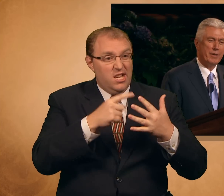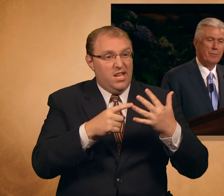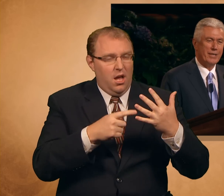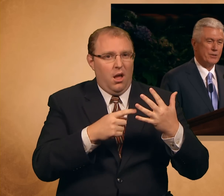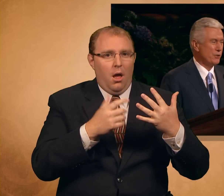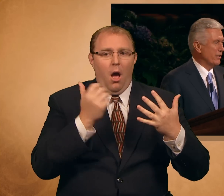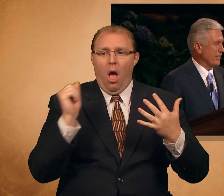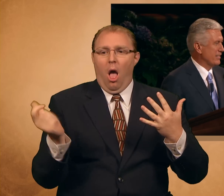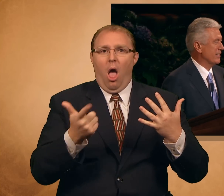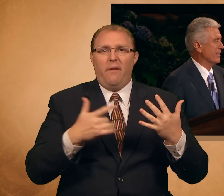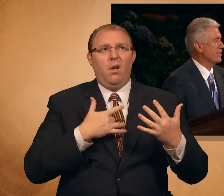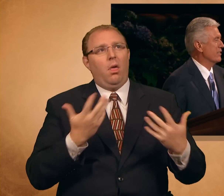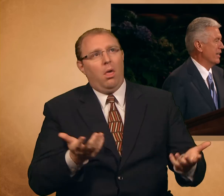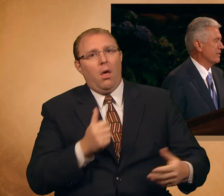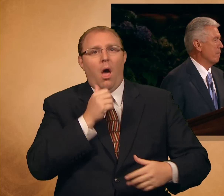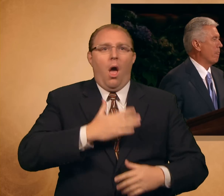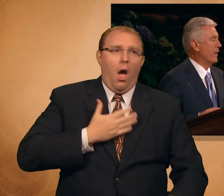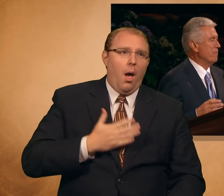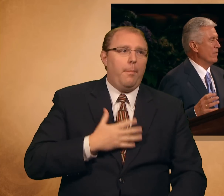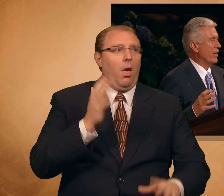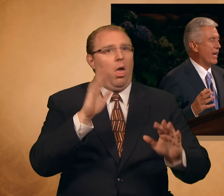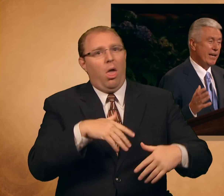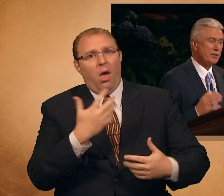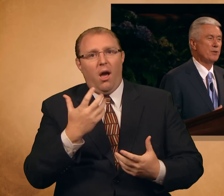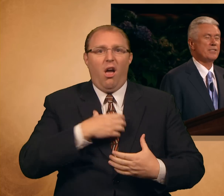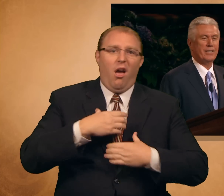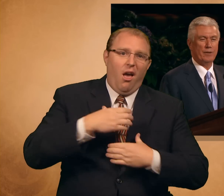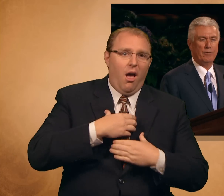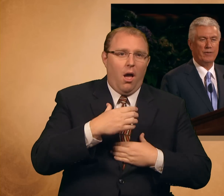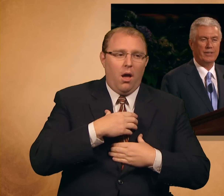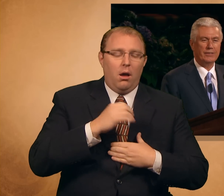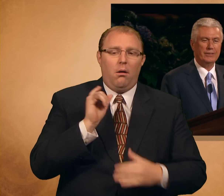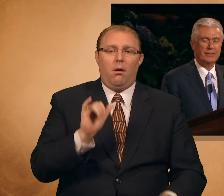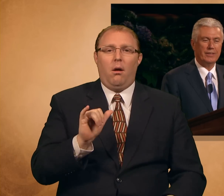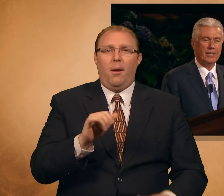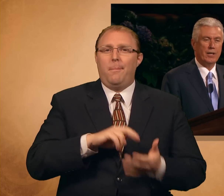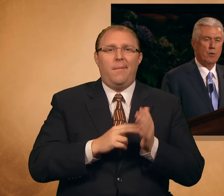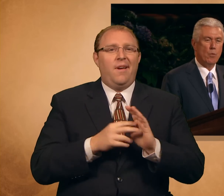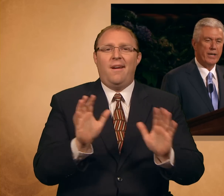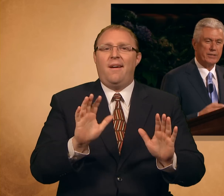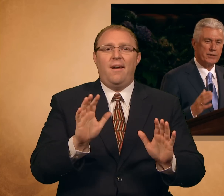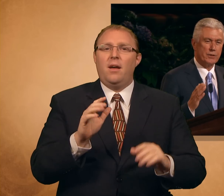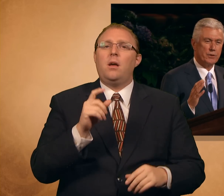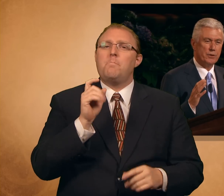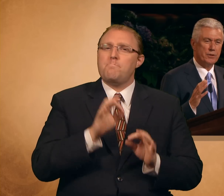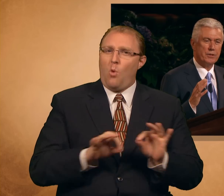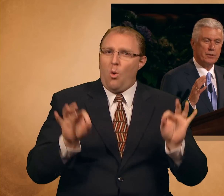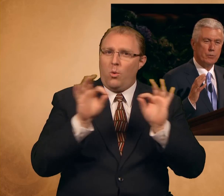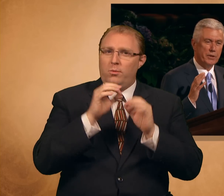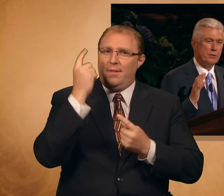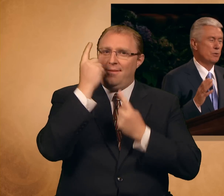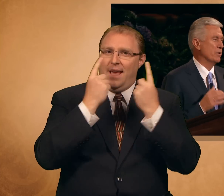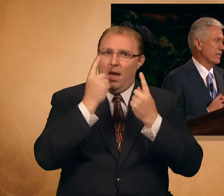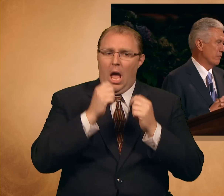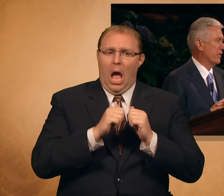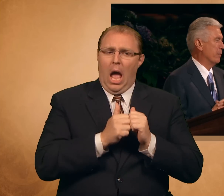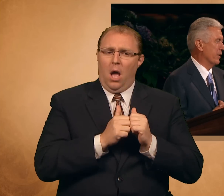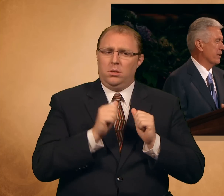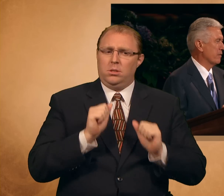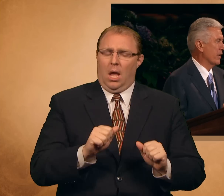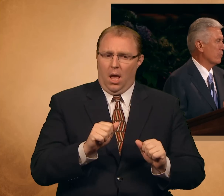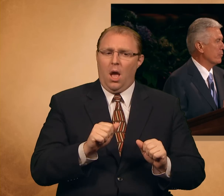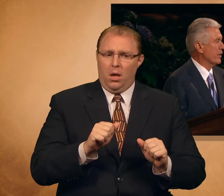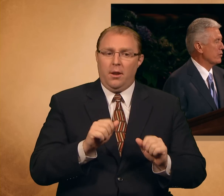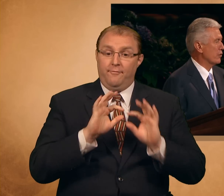not be the best choice. Instead, ask yourself, what could we do as a